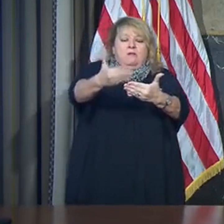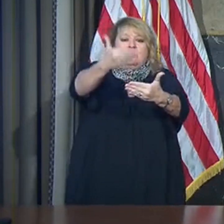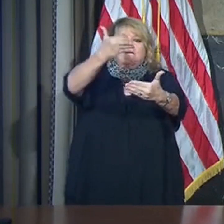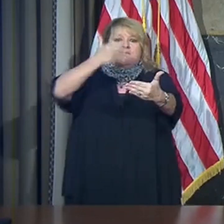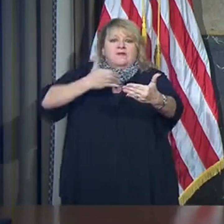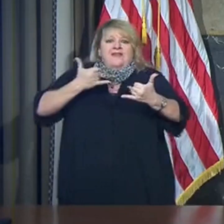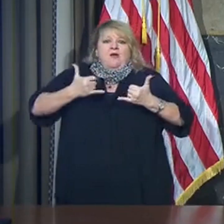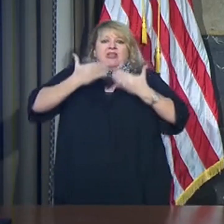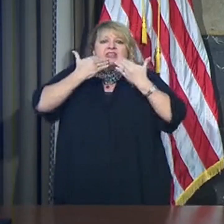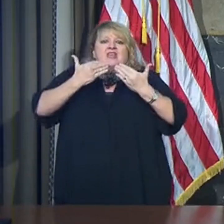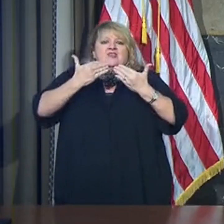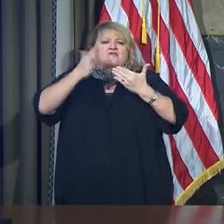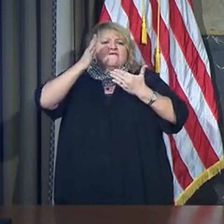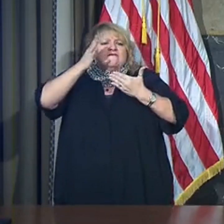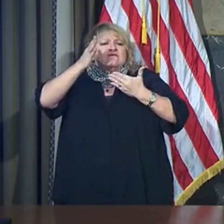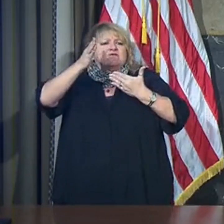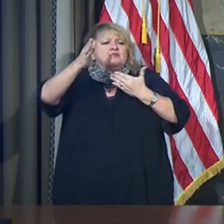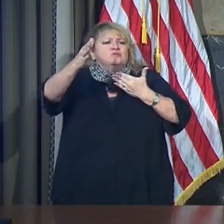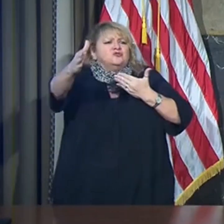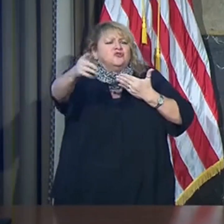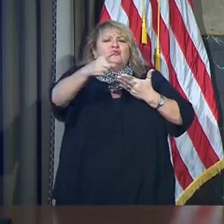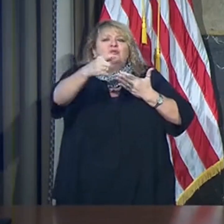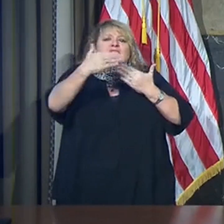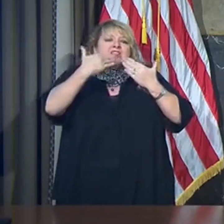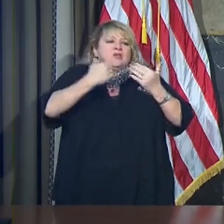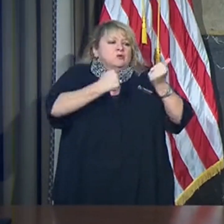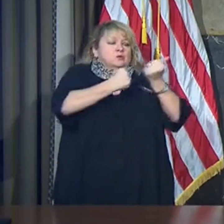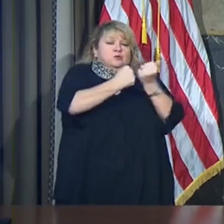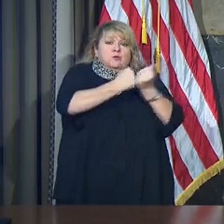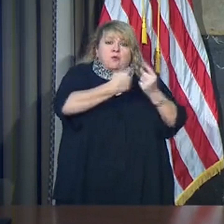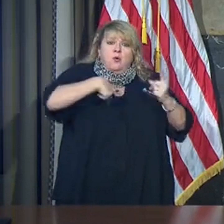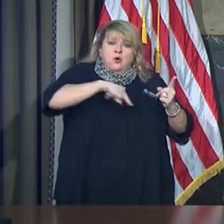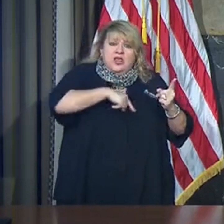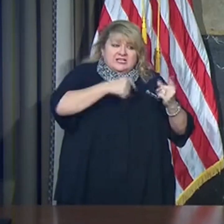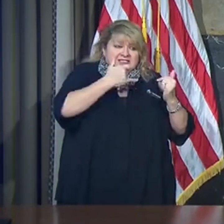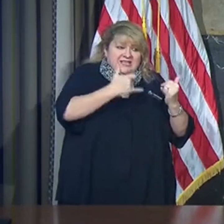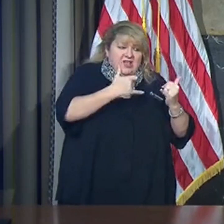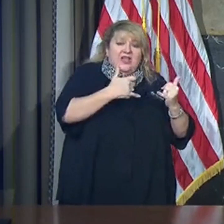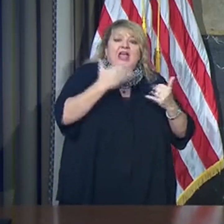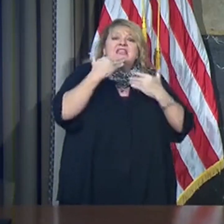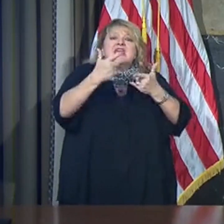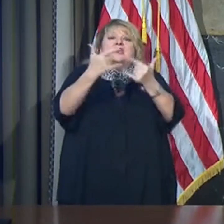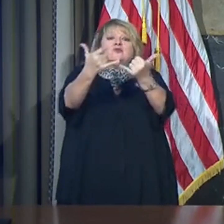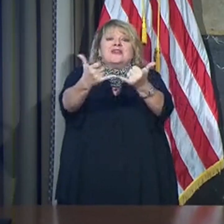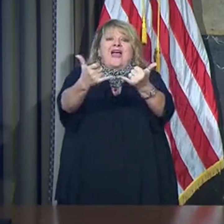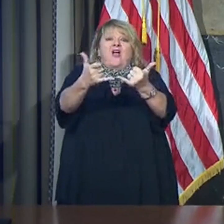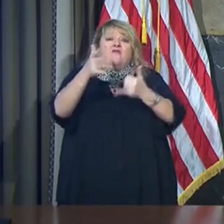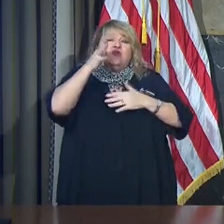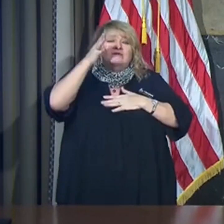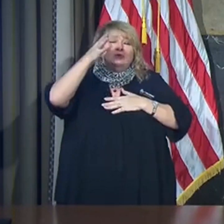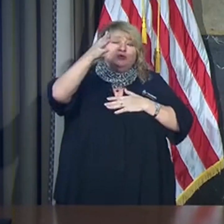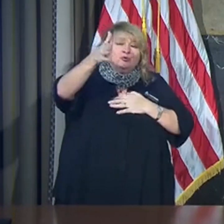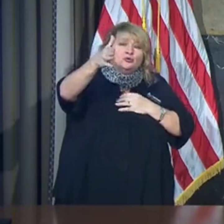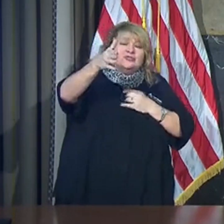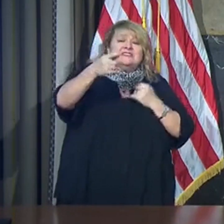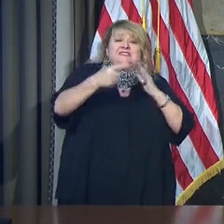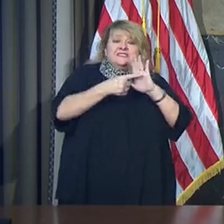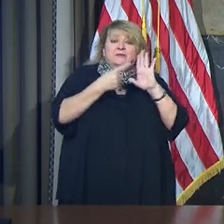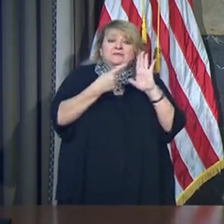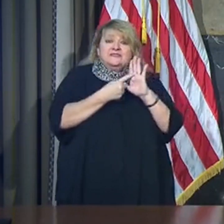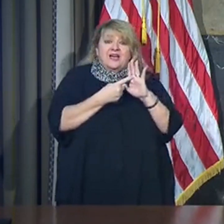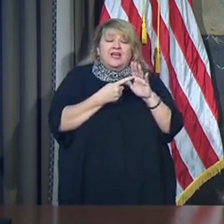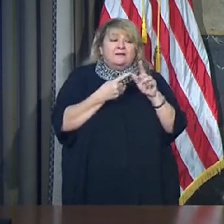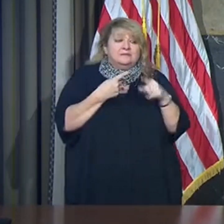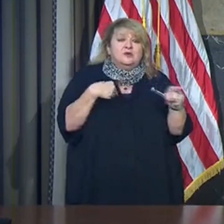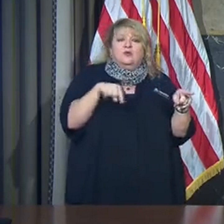for being very supportive of us during this entire time. And we want to thank you in advance for recognizing that at times we're now